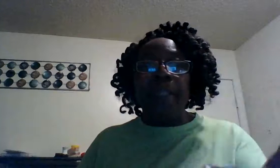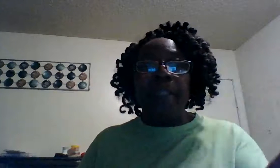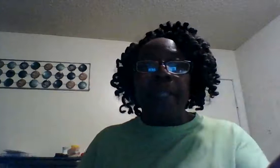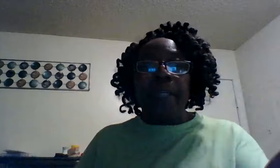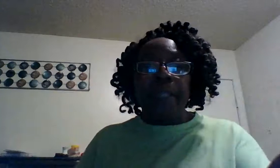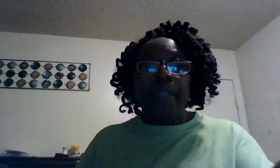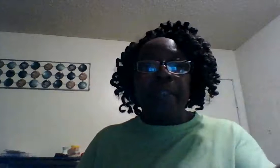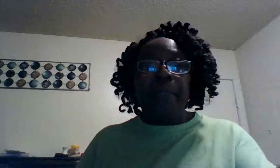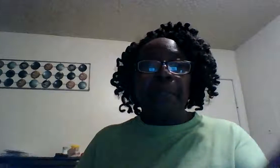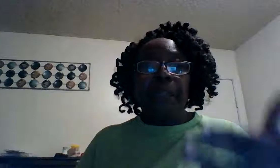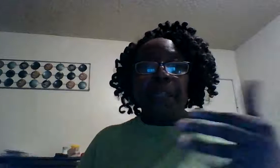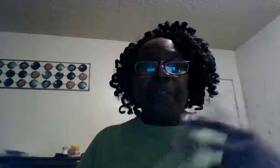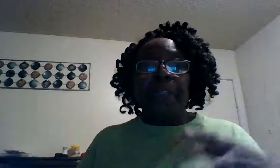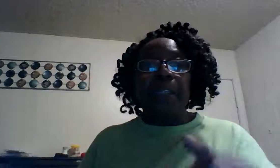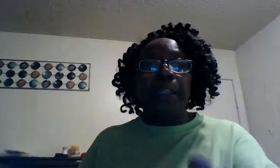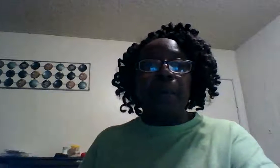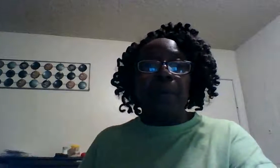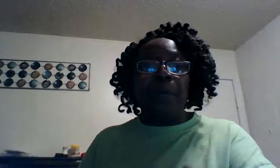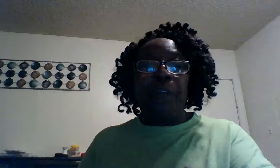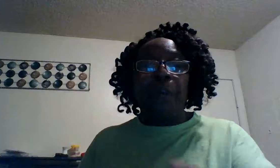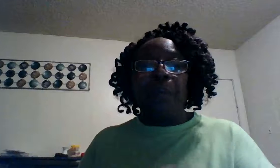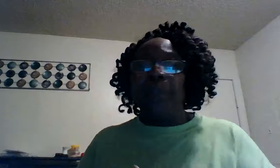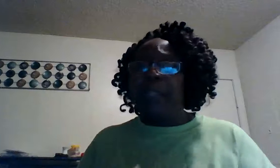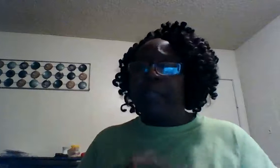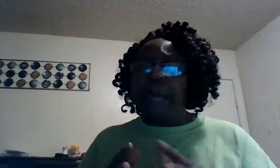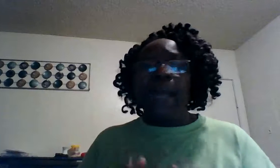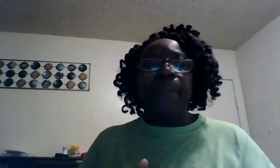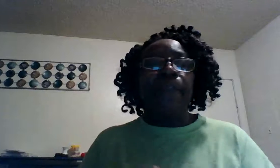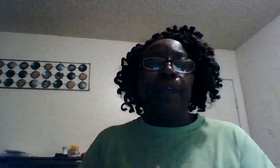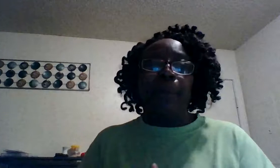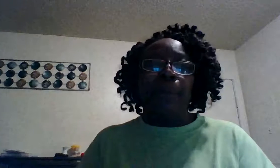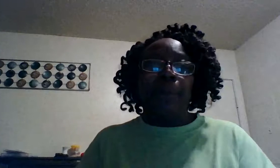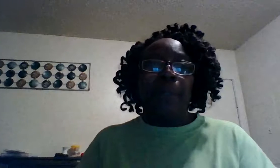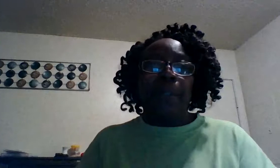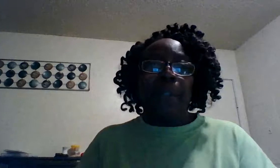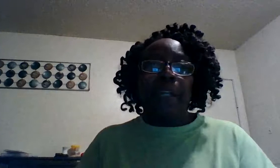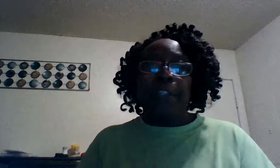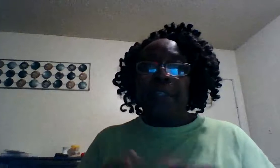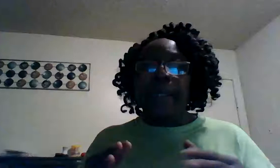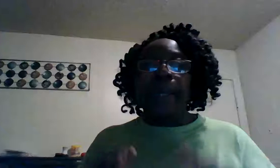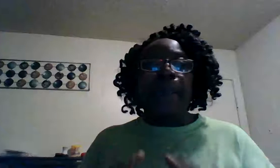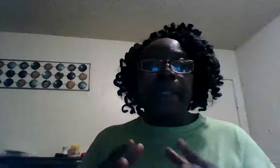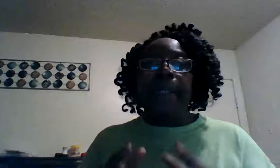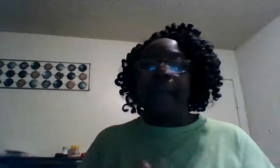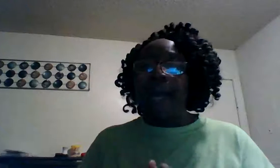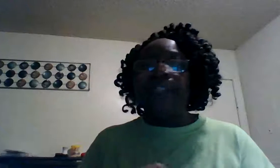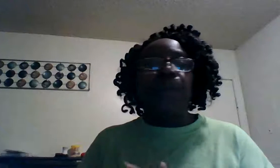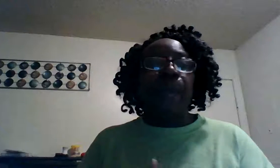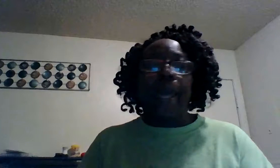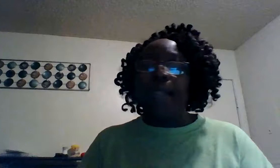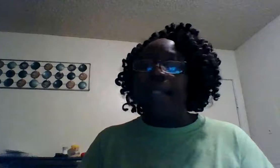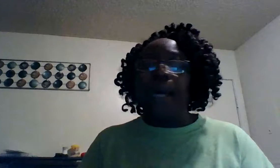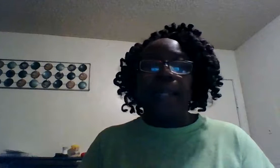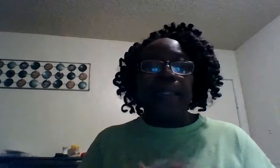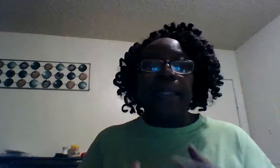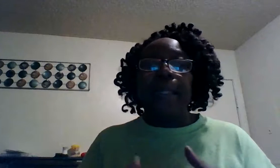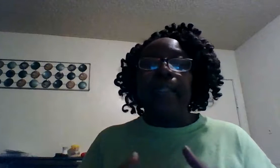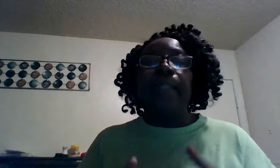him because the love will flow it gotta flow and we got to ask God to let his